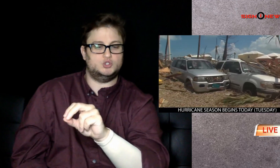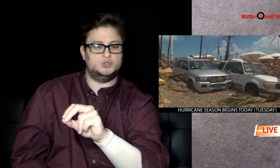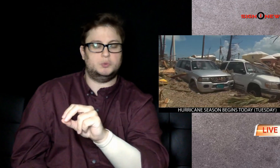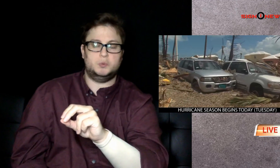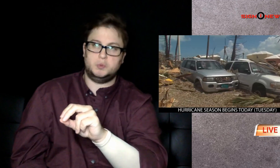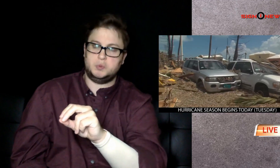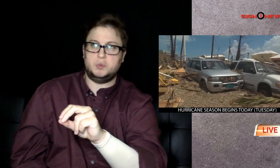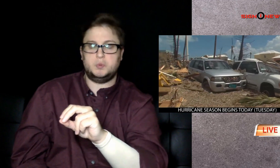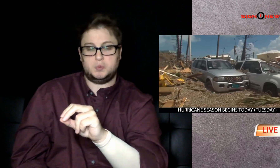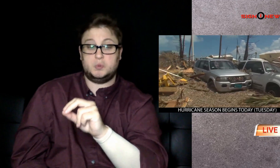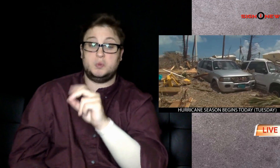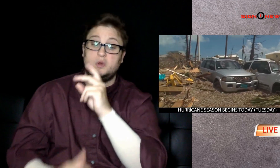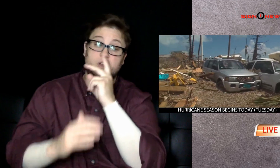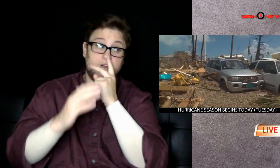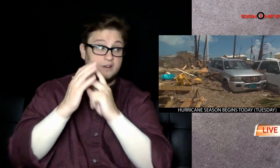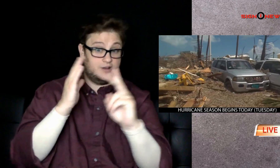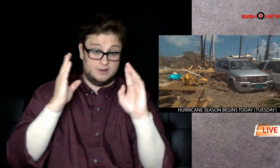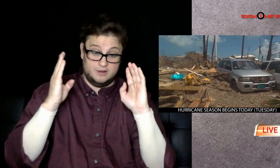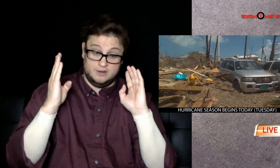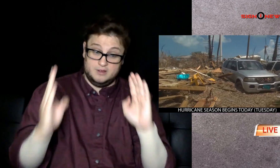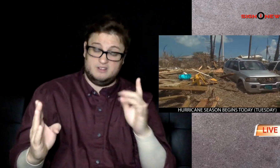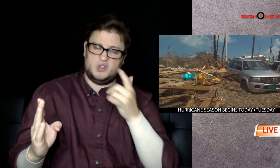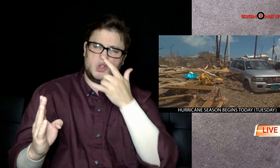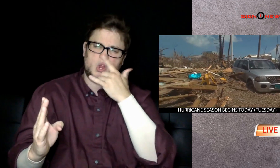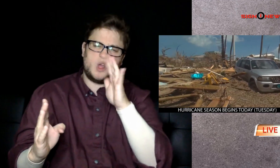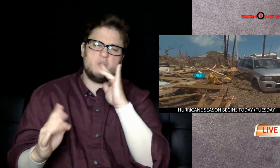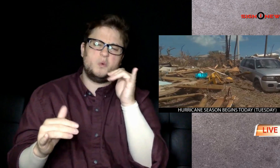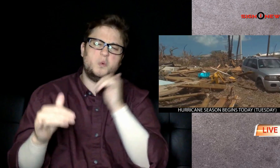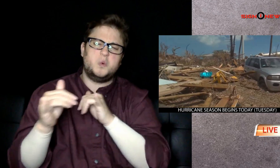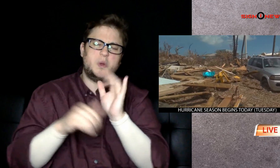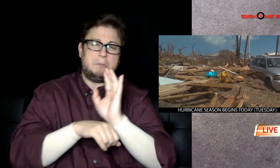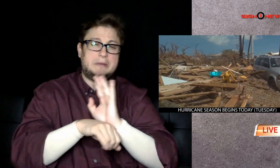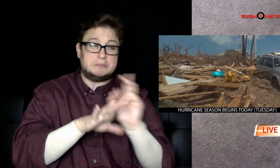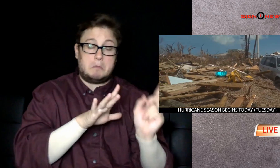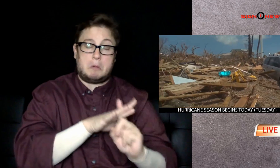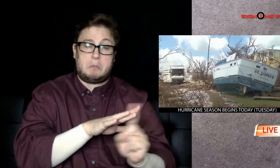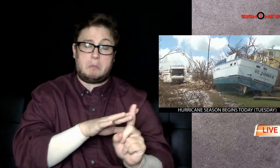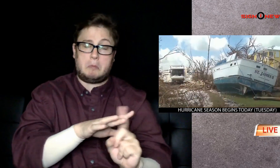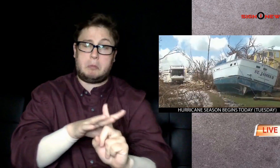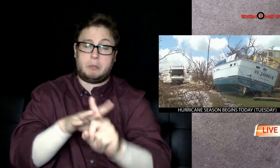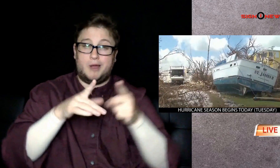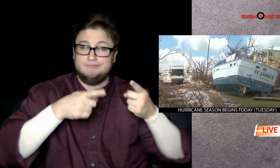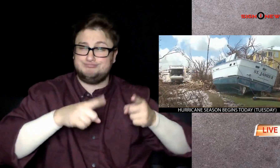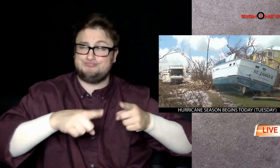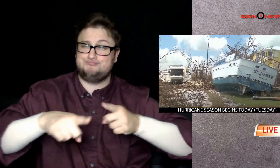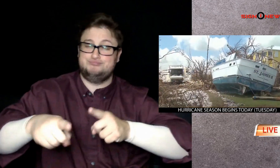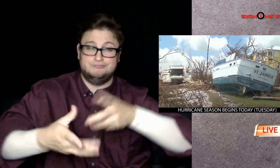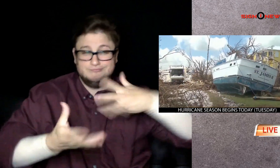and runs through November 30th, looks like it may be a busy year.